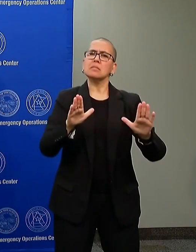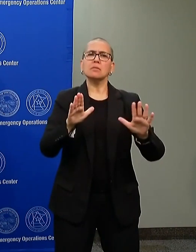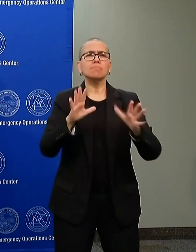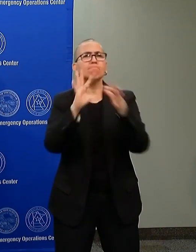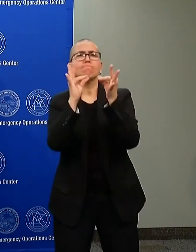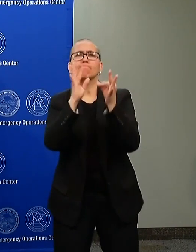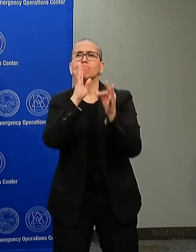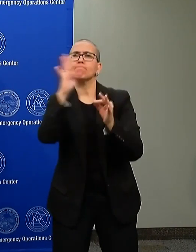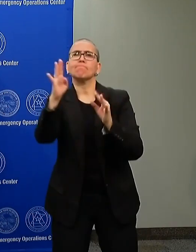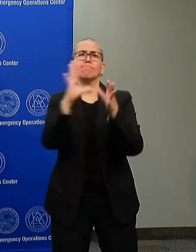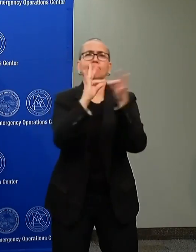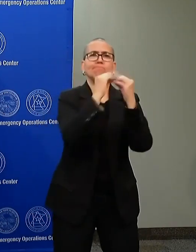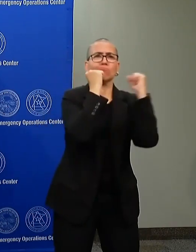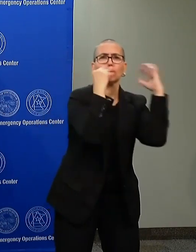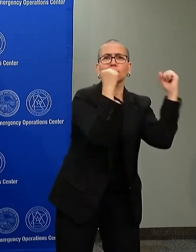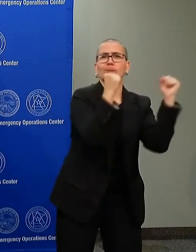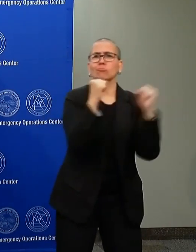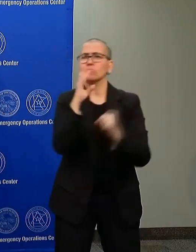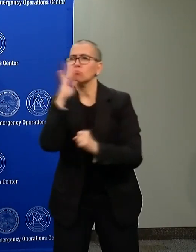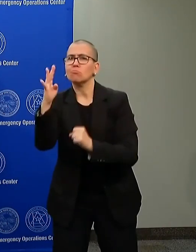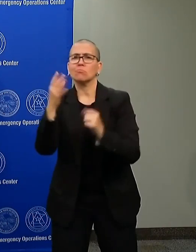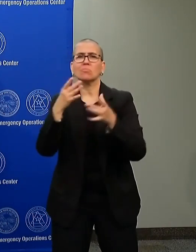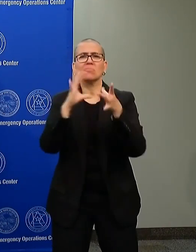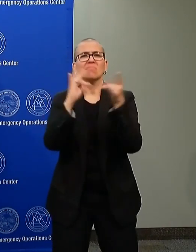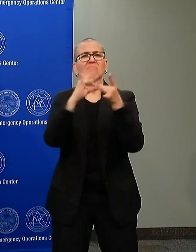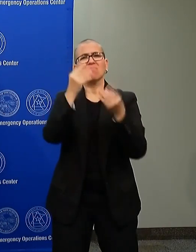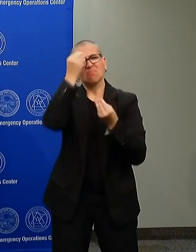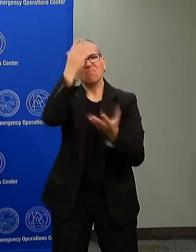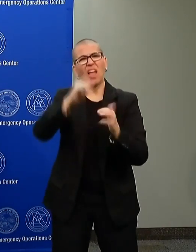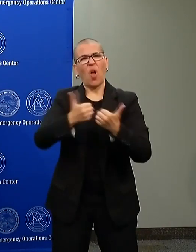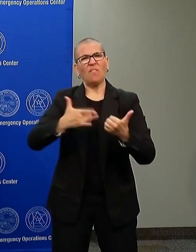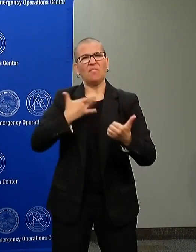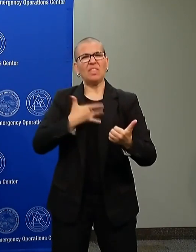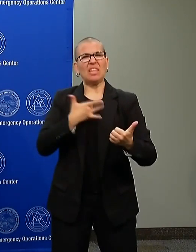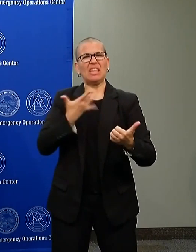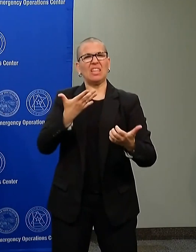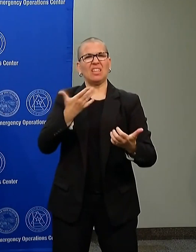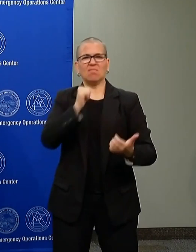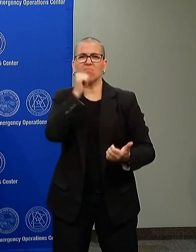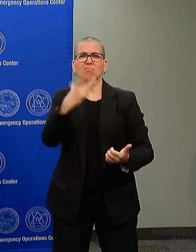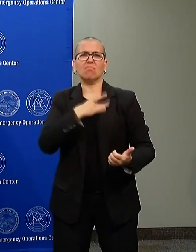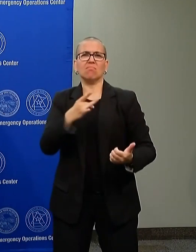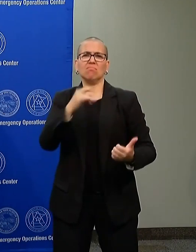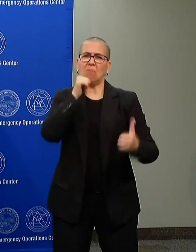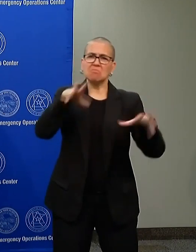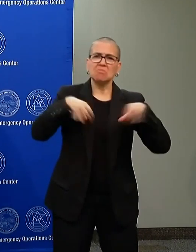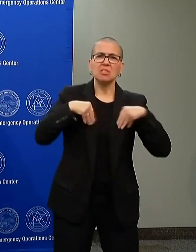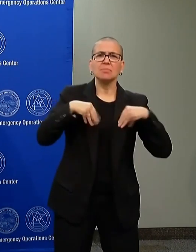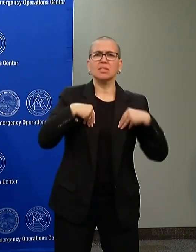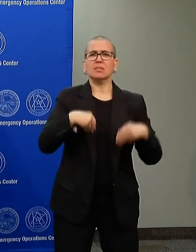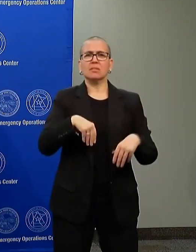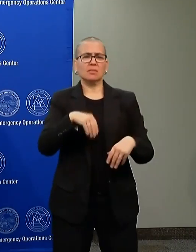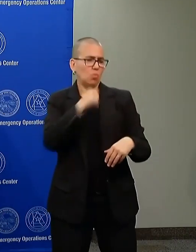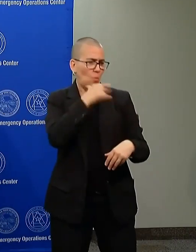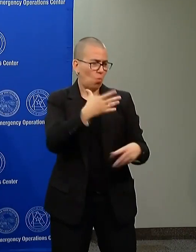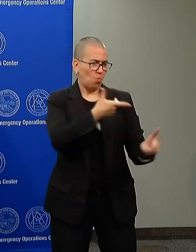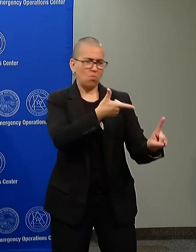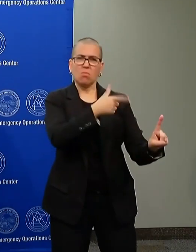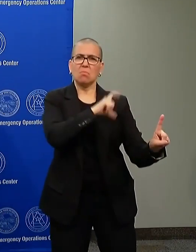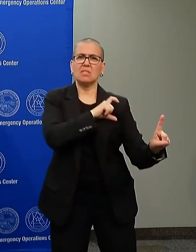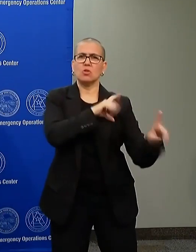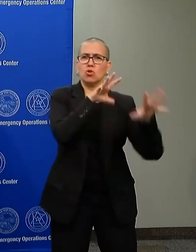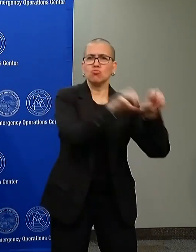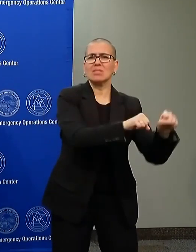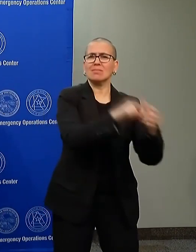trying to express the horror and the trauma of having Mr. Lloyd's life snuffed out. I'm not